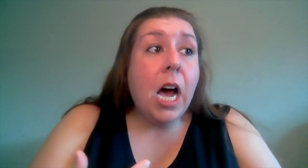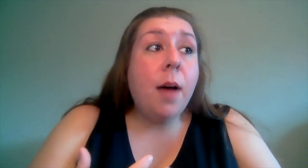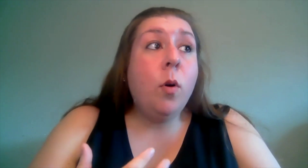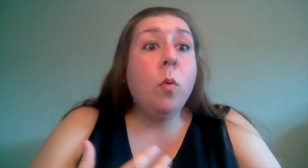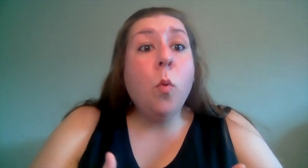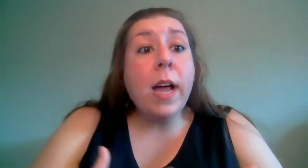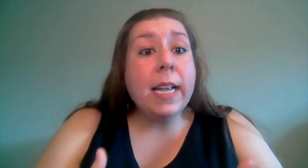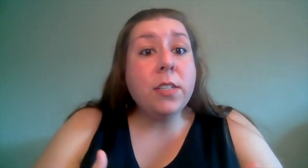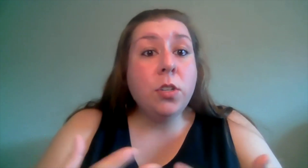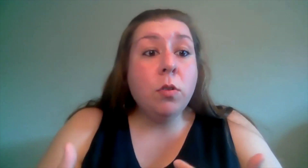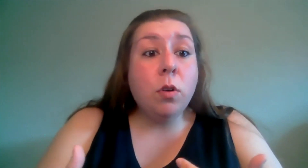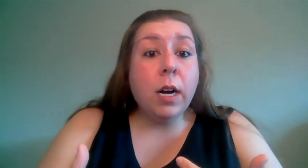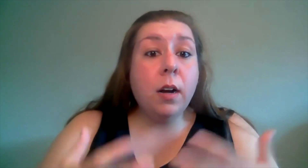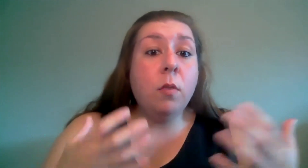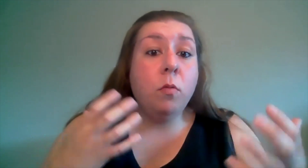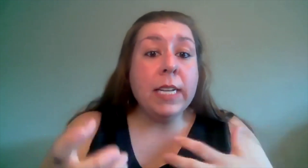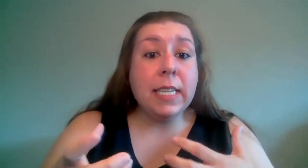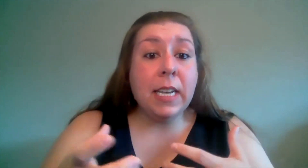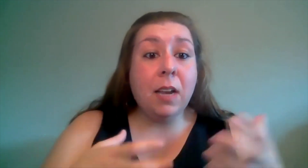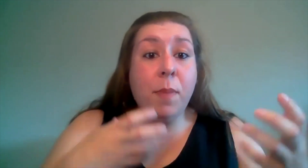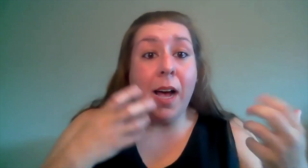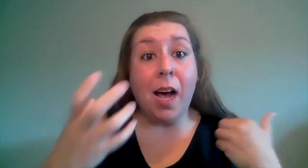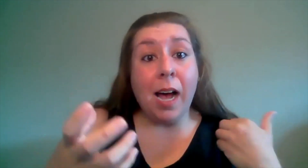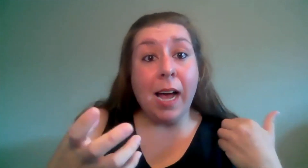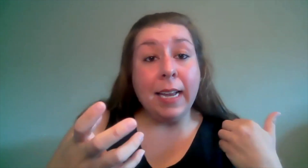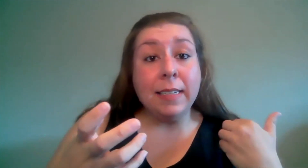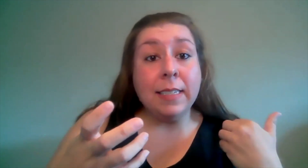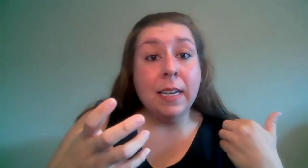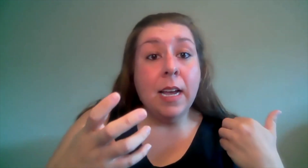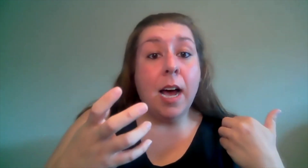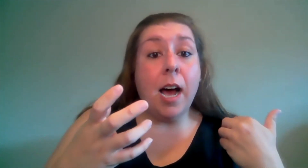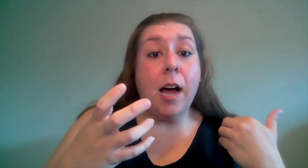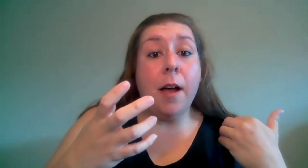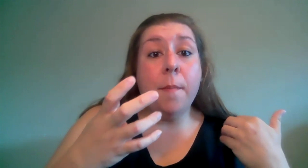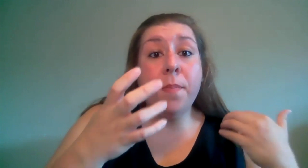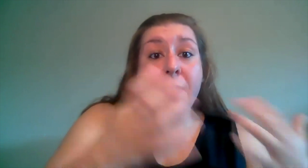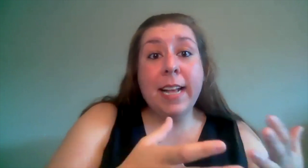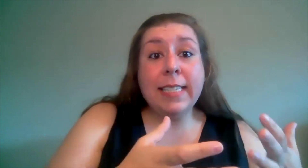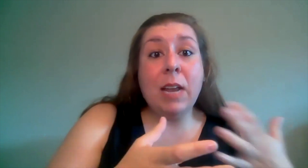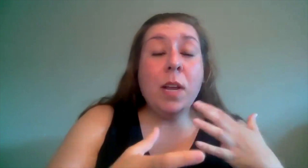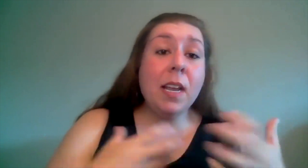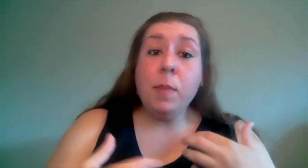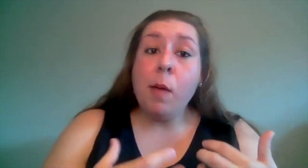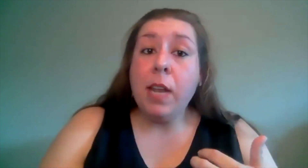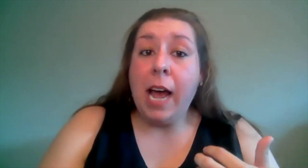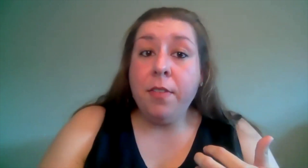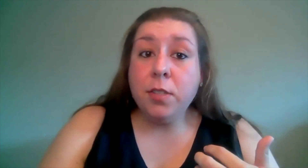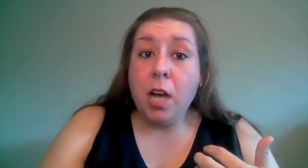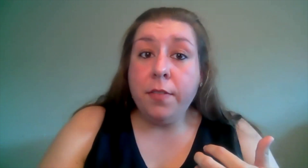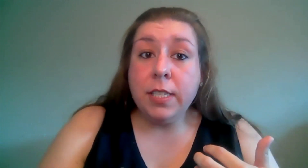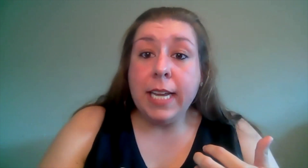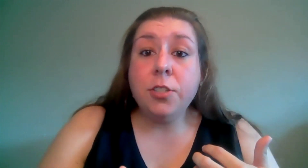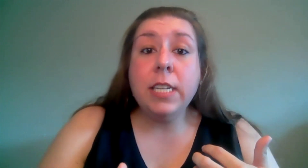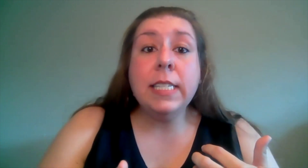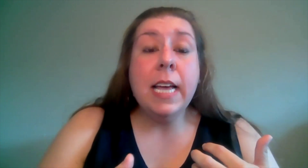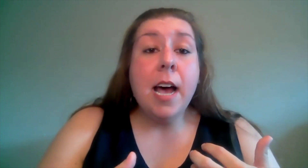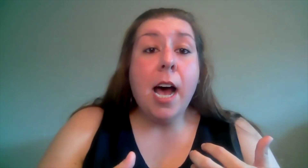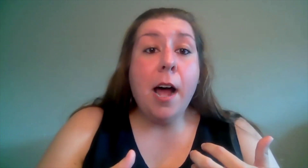or what is your reasoning behind um this and we need to be able to have those conversations um